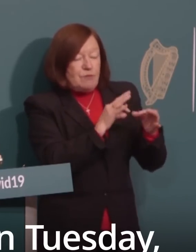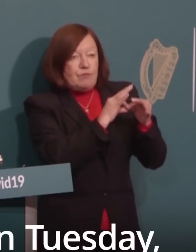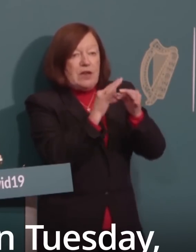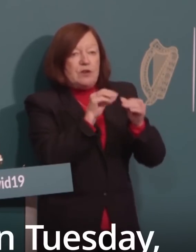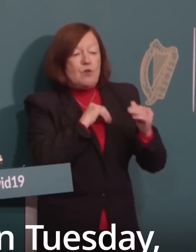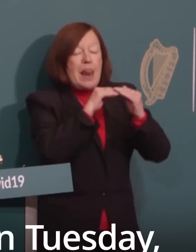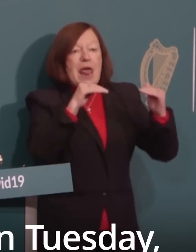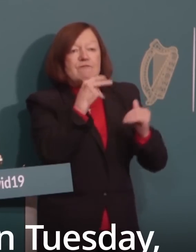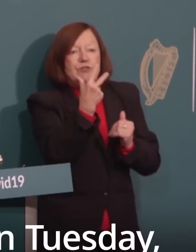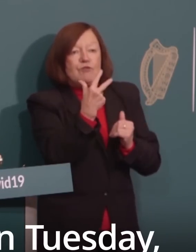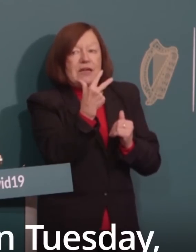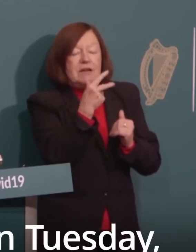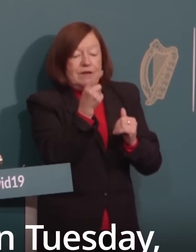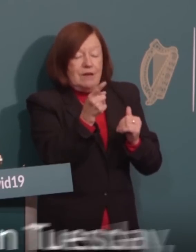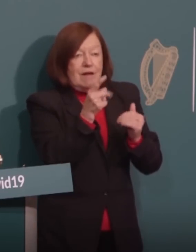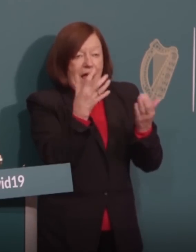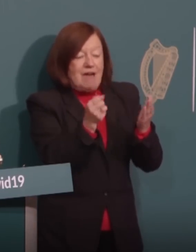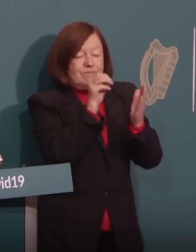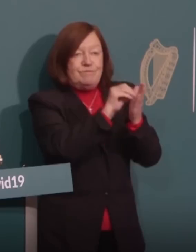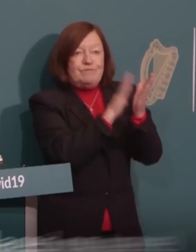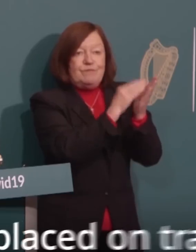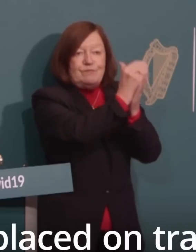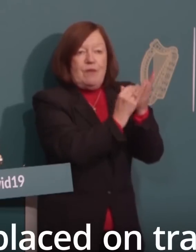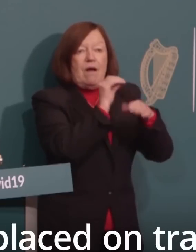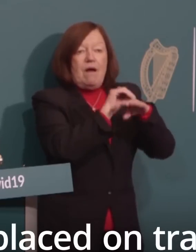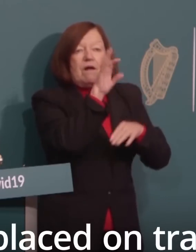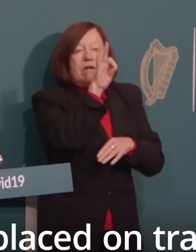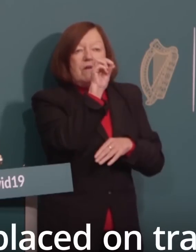Level 3 are contained on gov.ie.